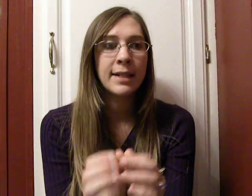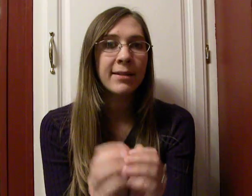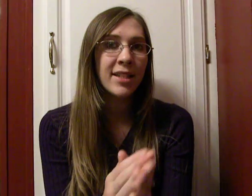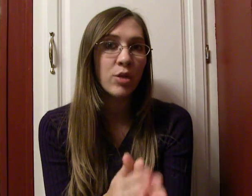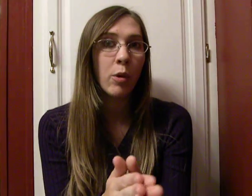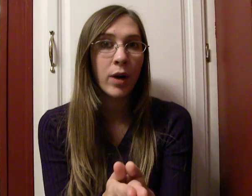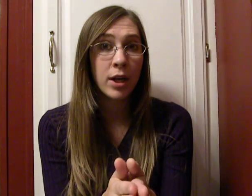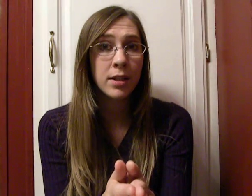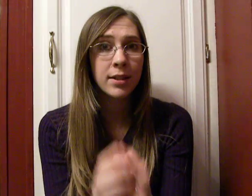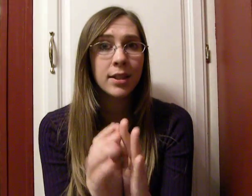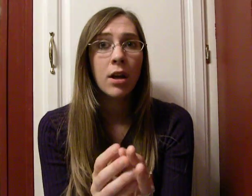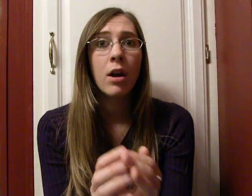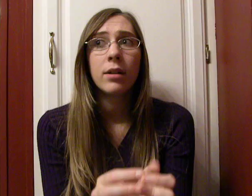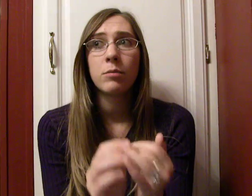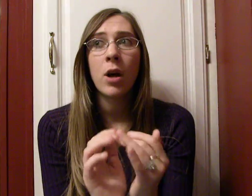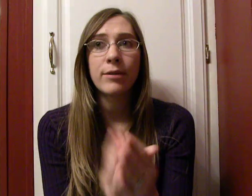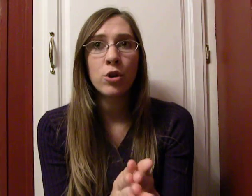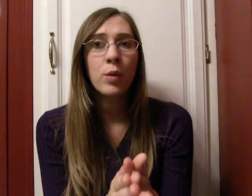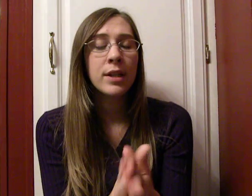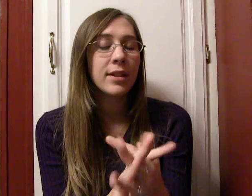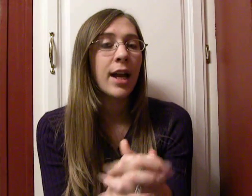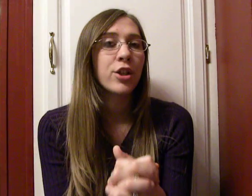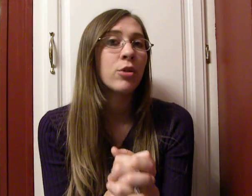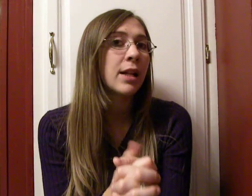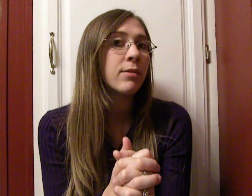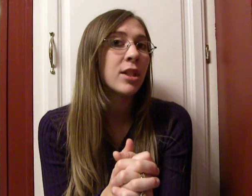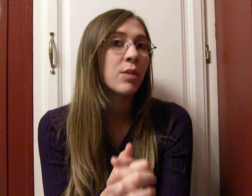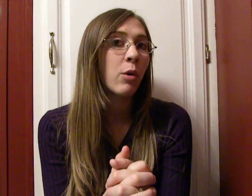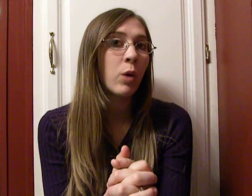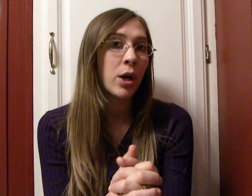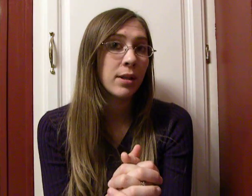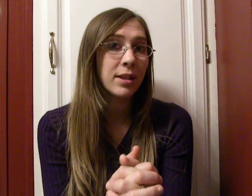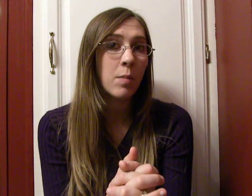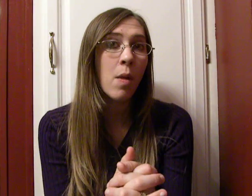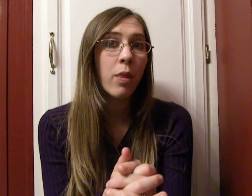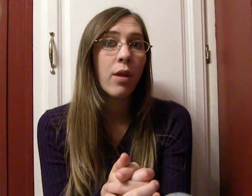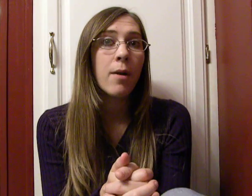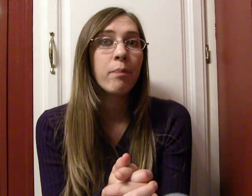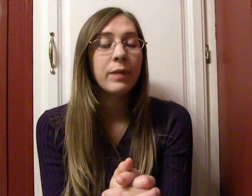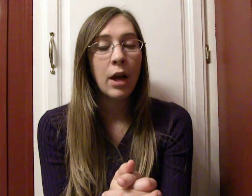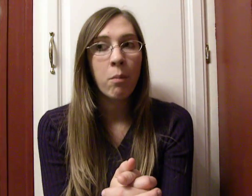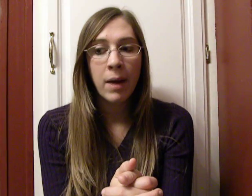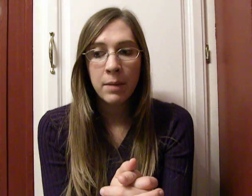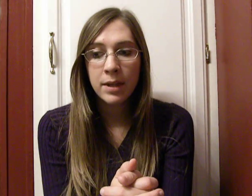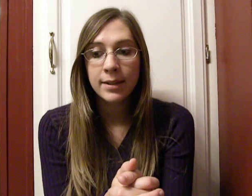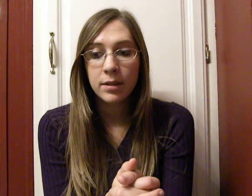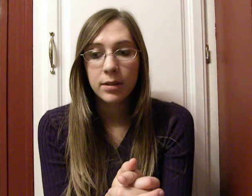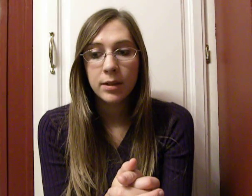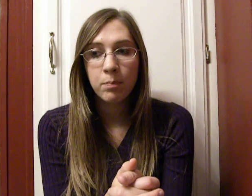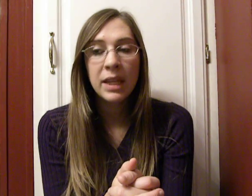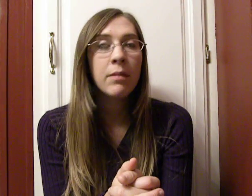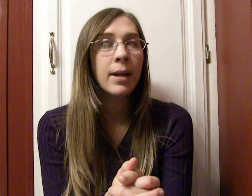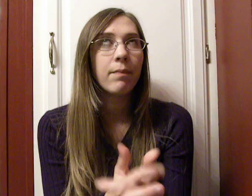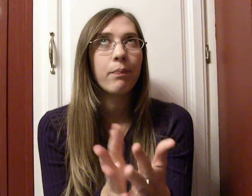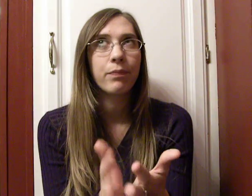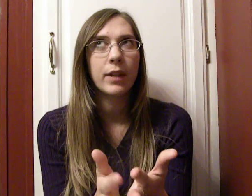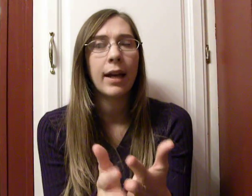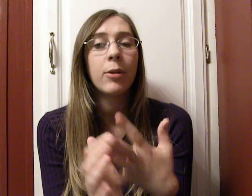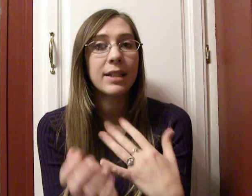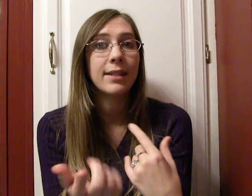Down Syndrome Awareness. October is National Down Syndrome Awareness Month. Now, my, me, my, yeah, I was